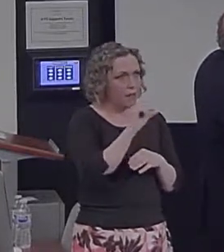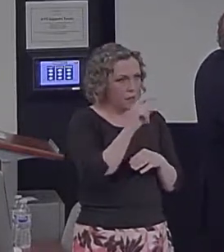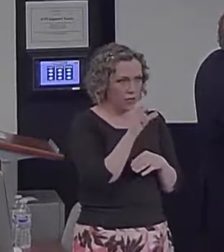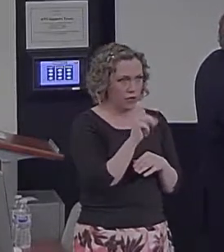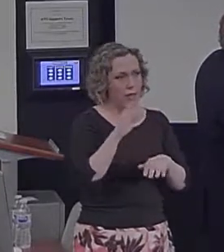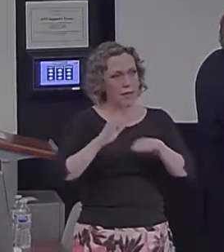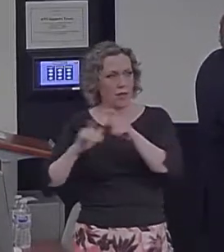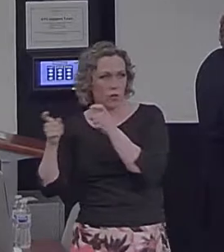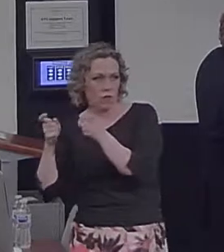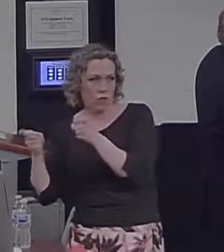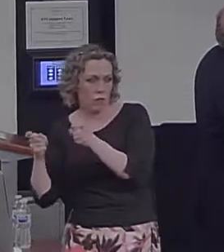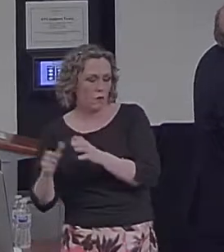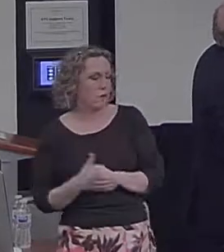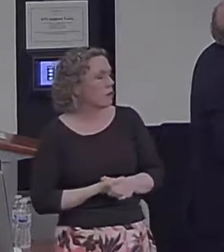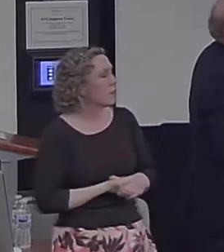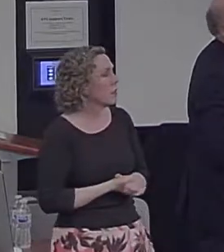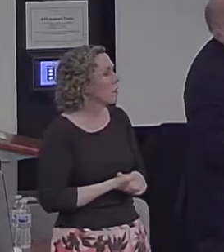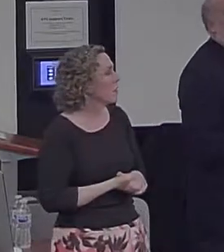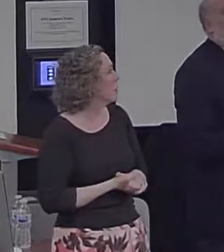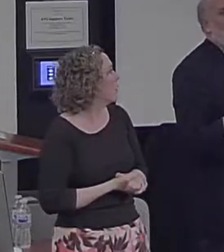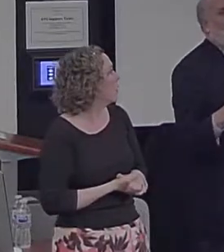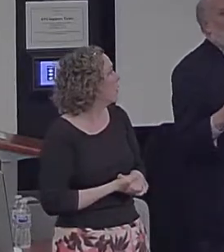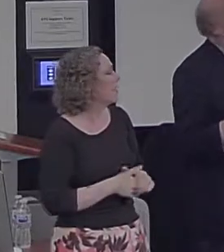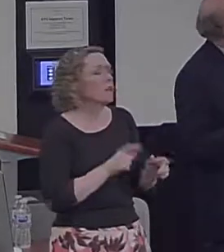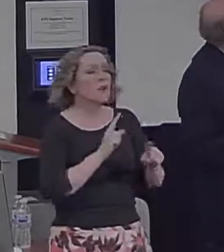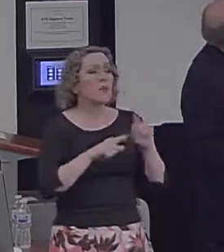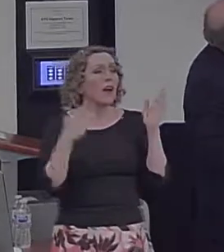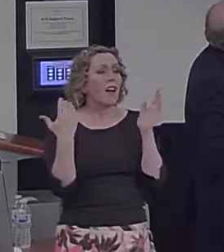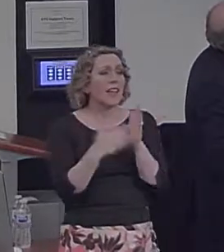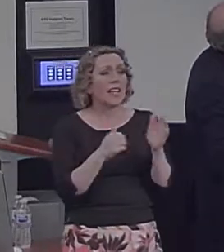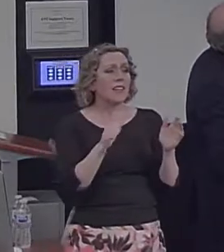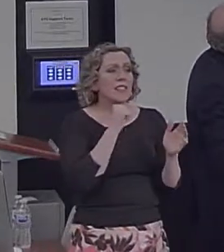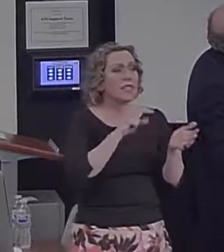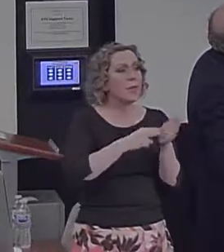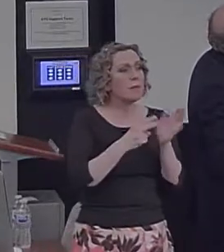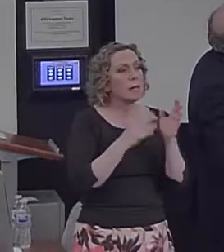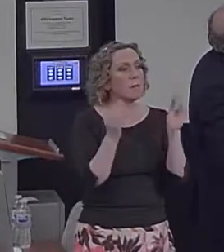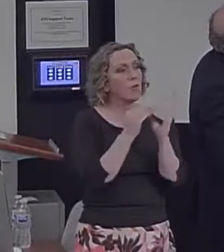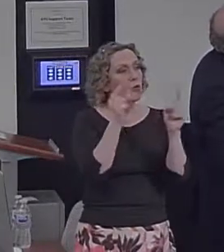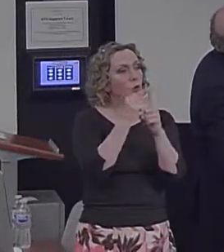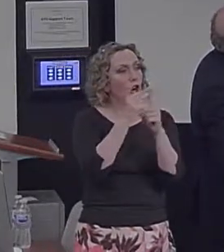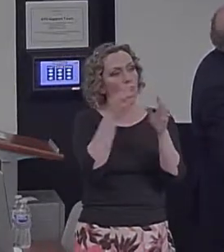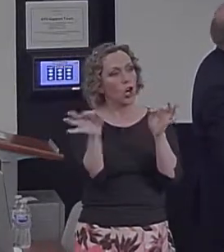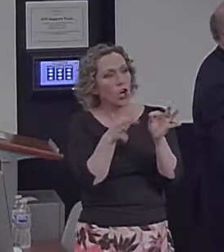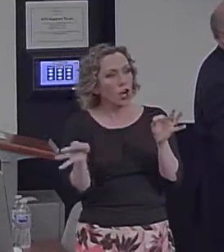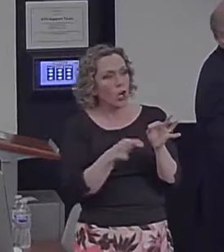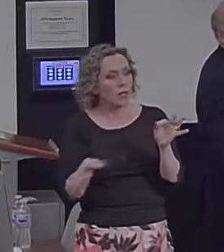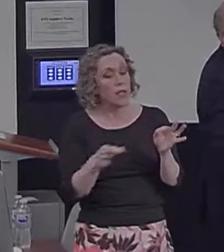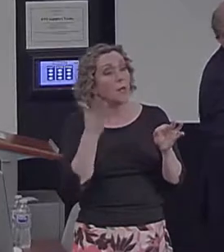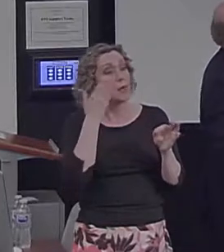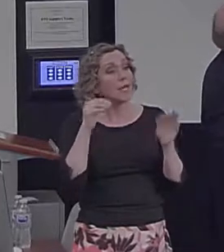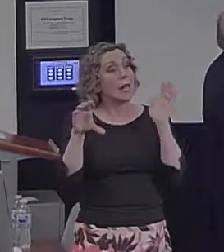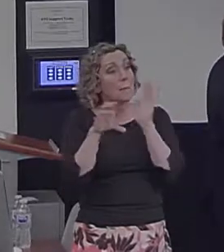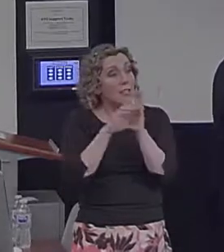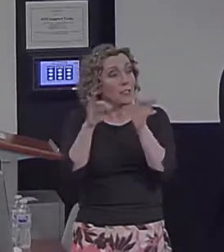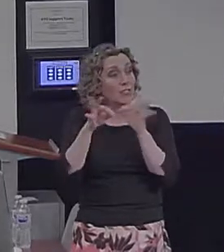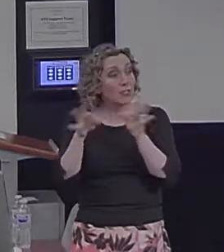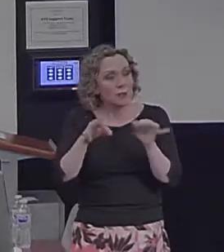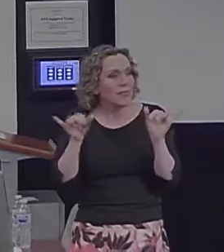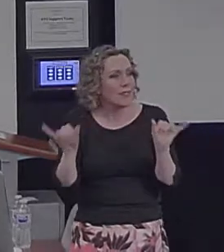induction. But it's not just that they're producing more verbal output because there's no effect on picture description as expected. And